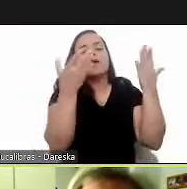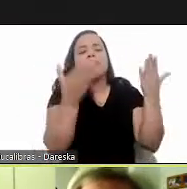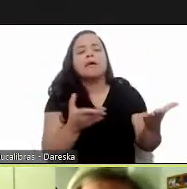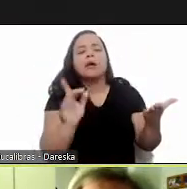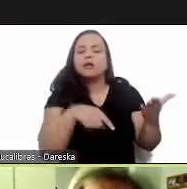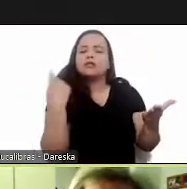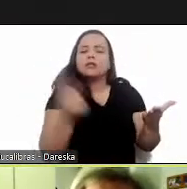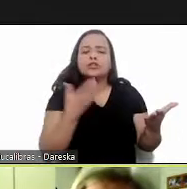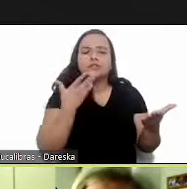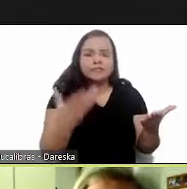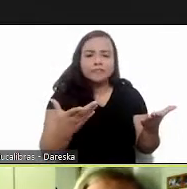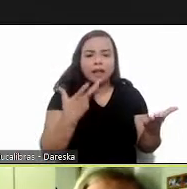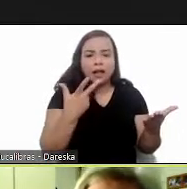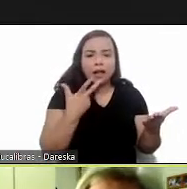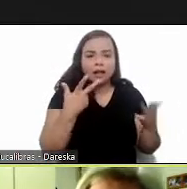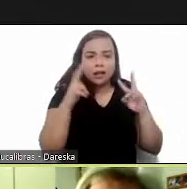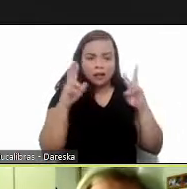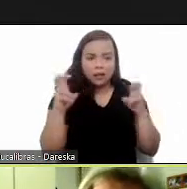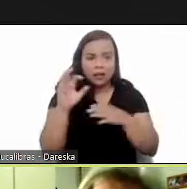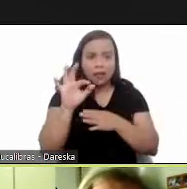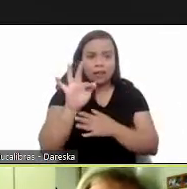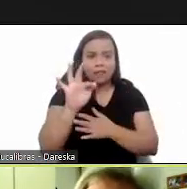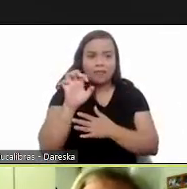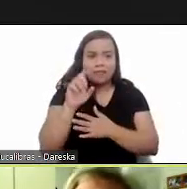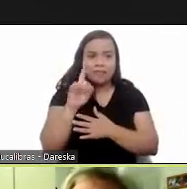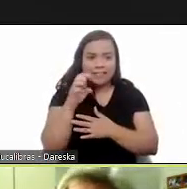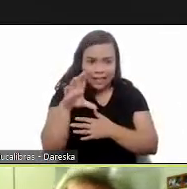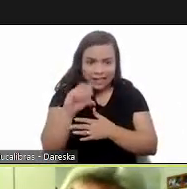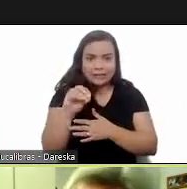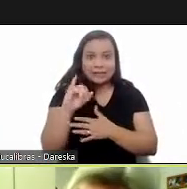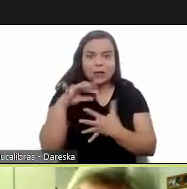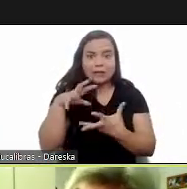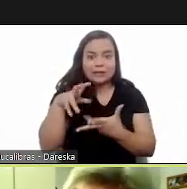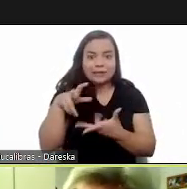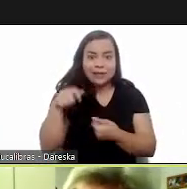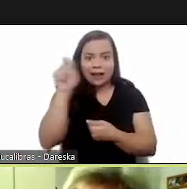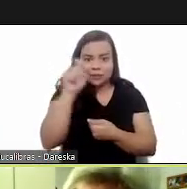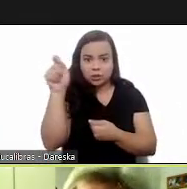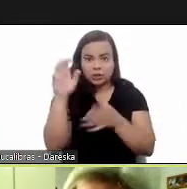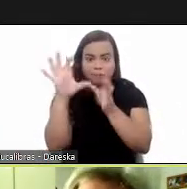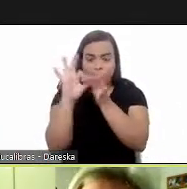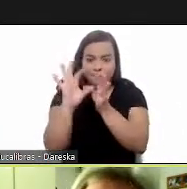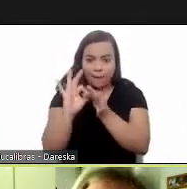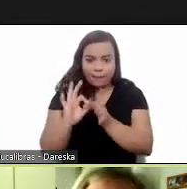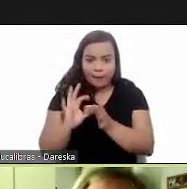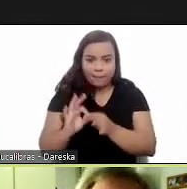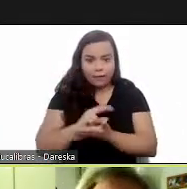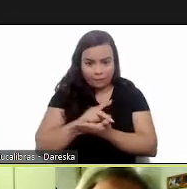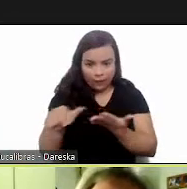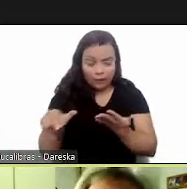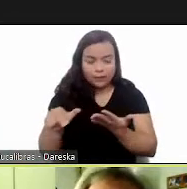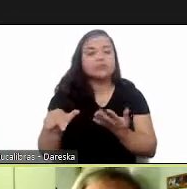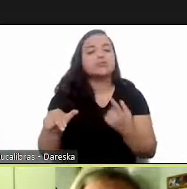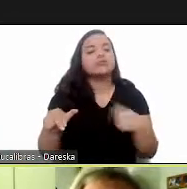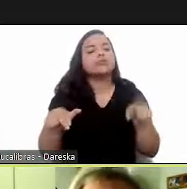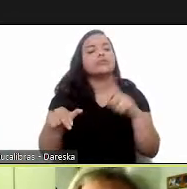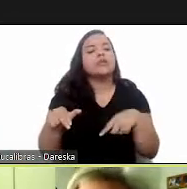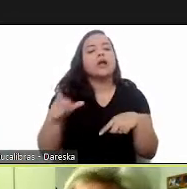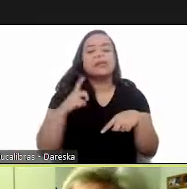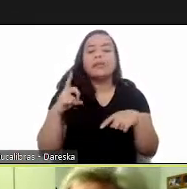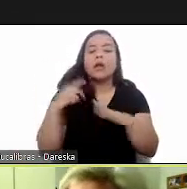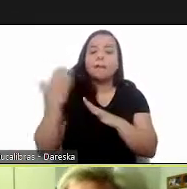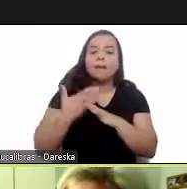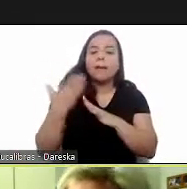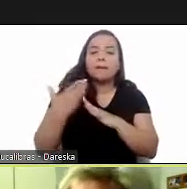for us to talk about the international federation of associations of persons affected by chagas